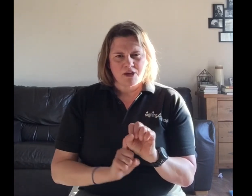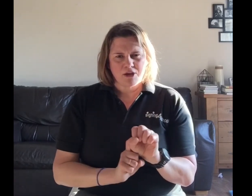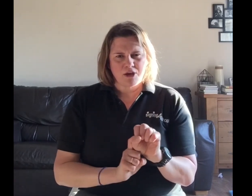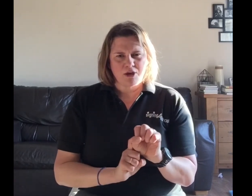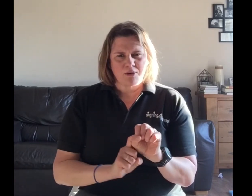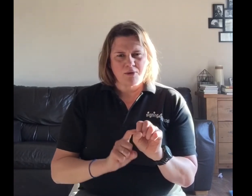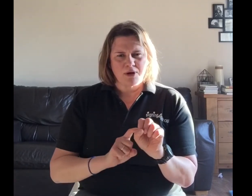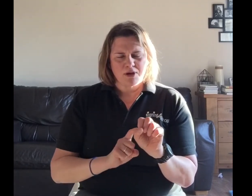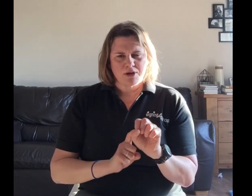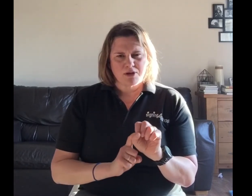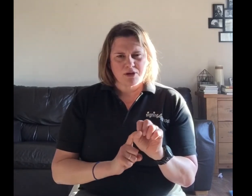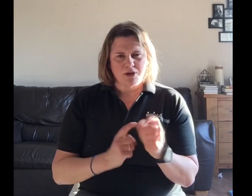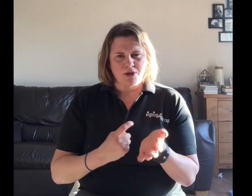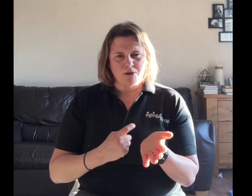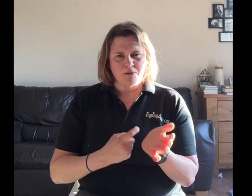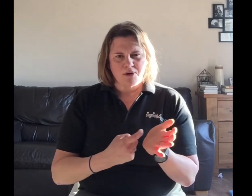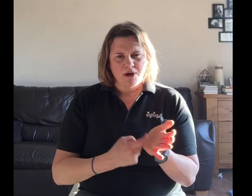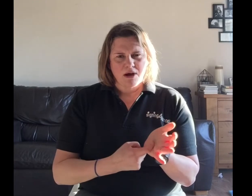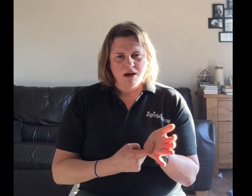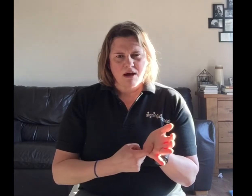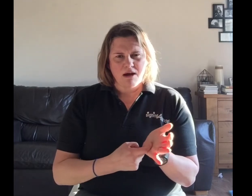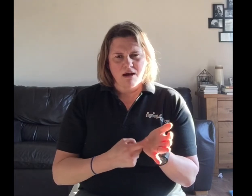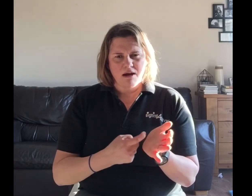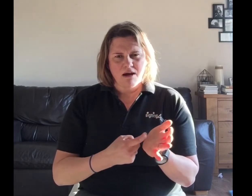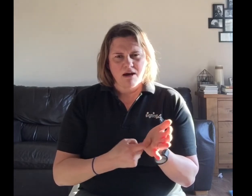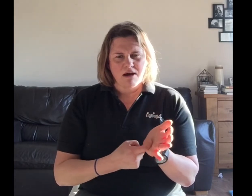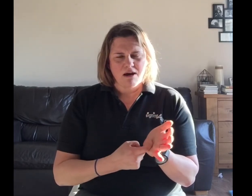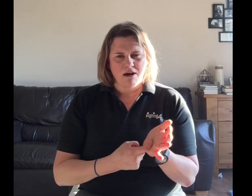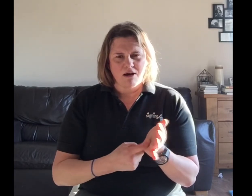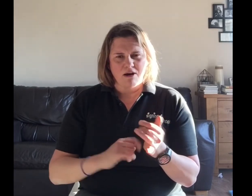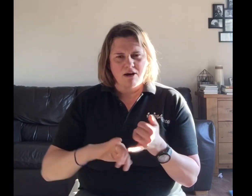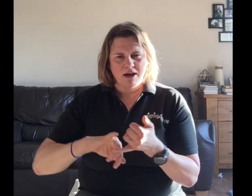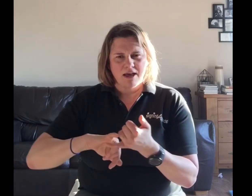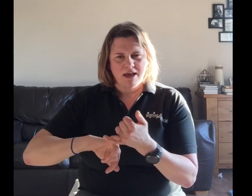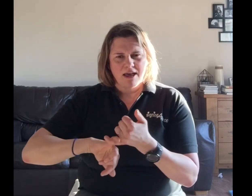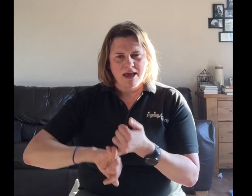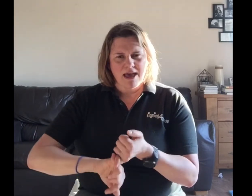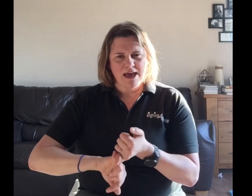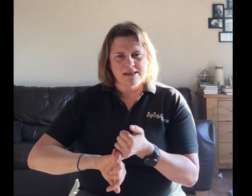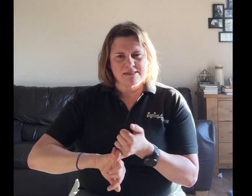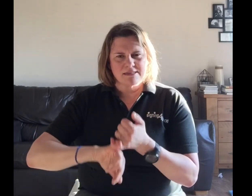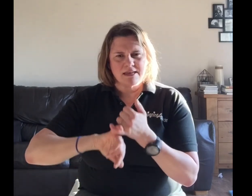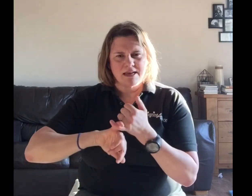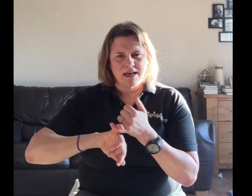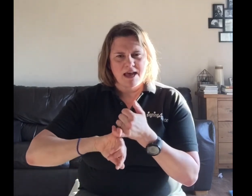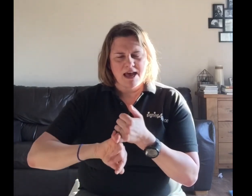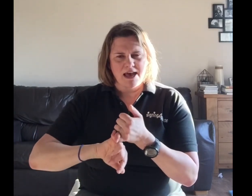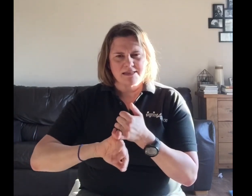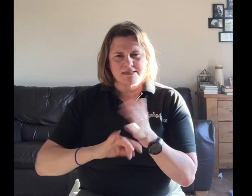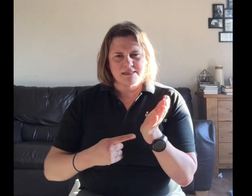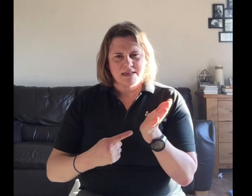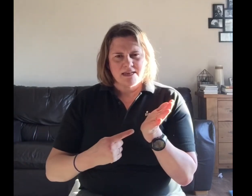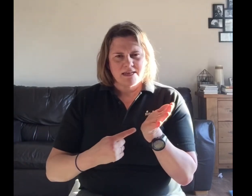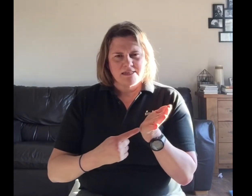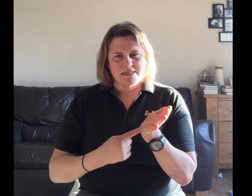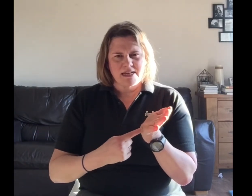Q, Q, Q, R, R, S, S, T,